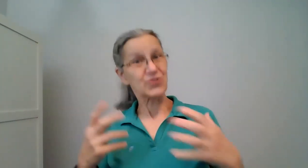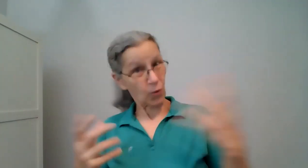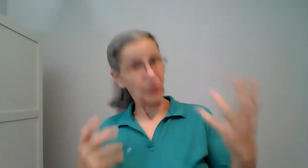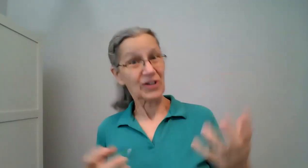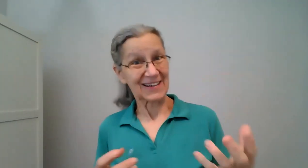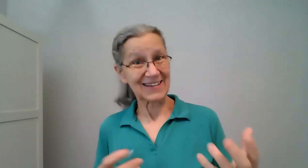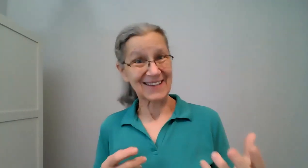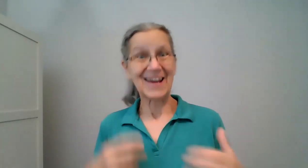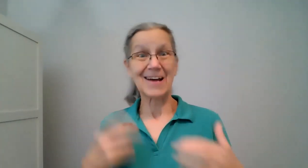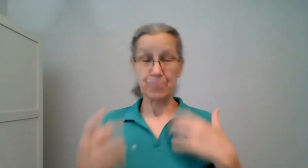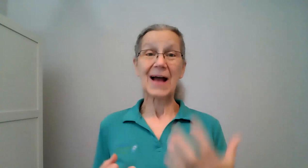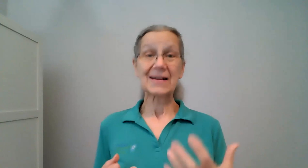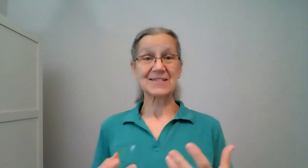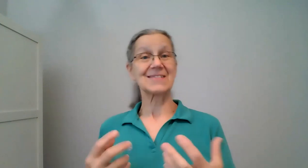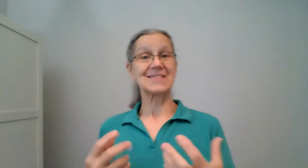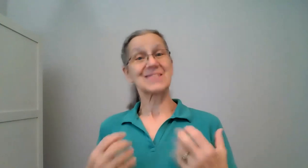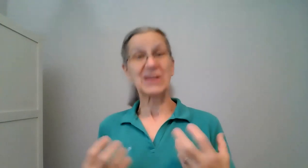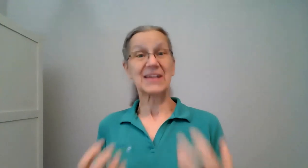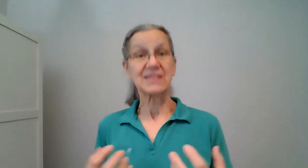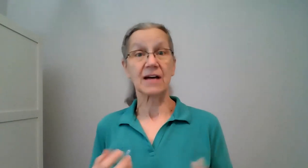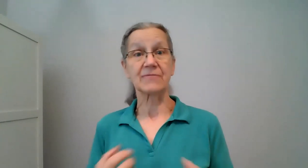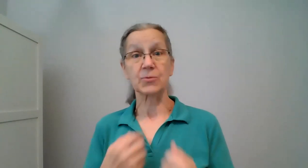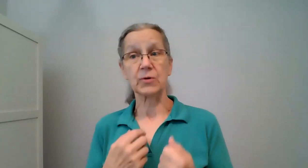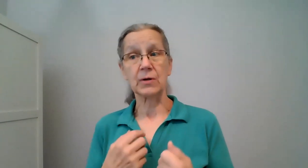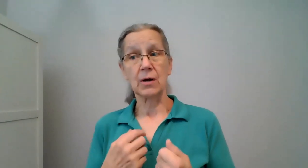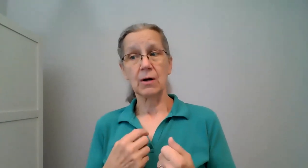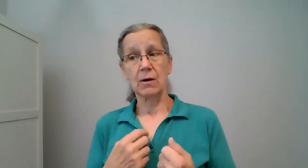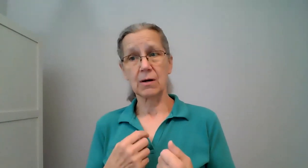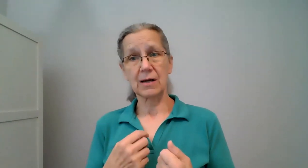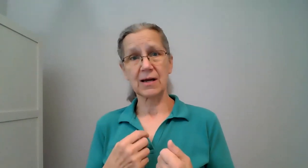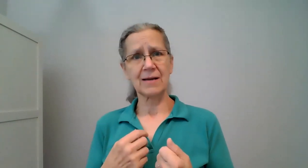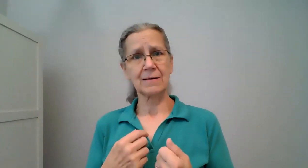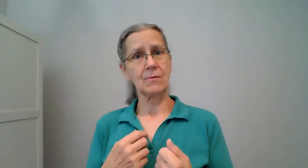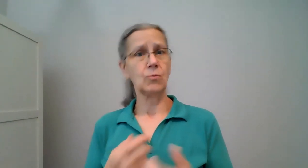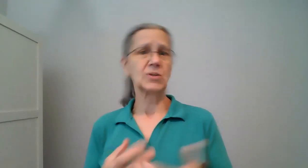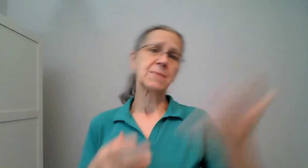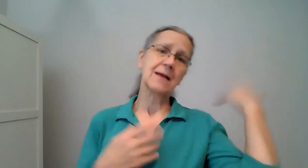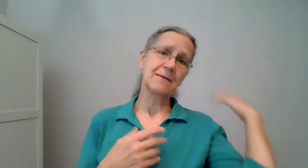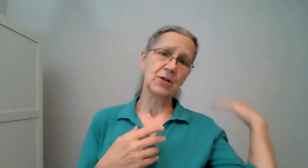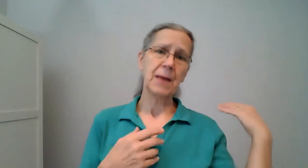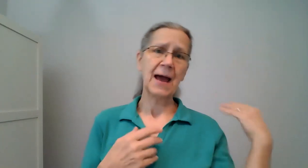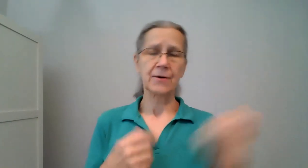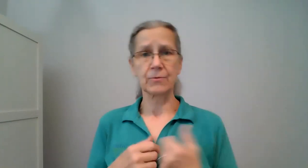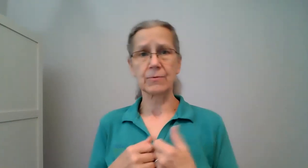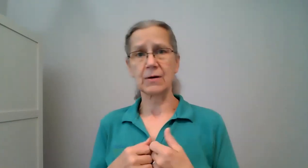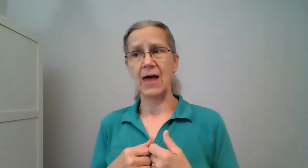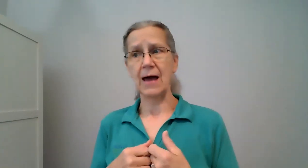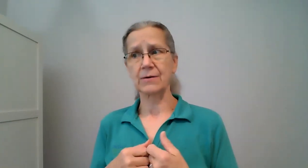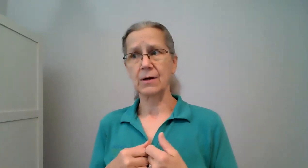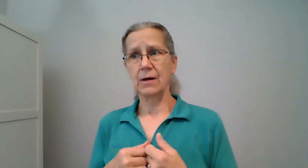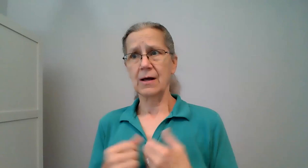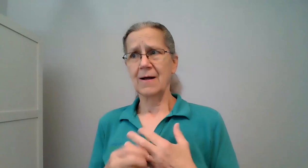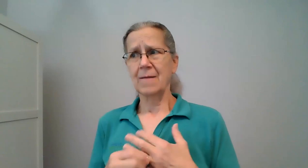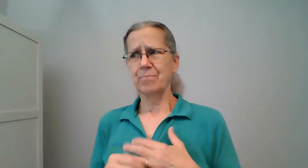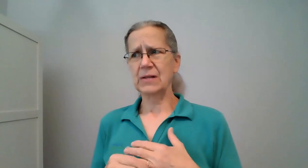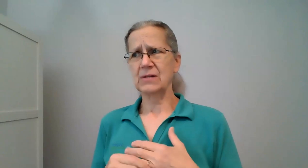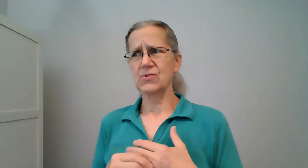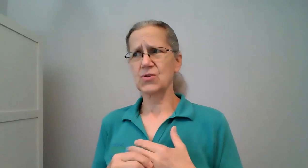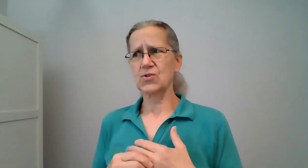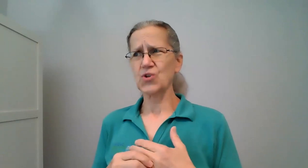to work on it and practice it so it gets comfortable and what's my lifelong pattern of that so